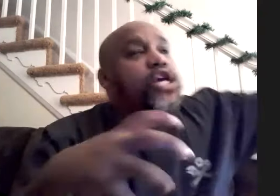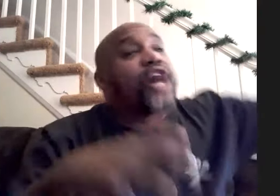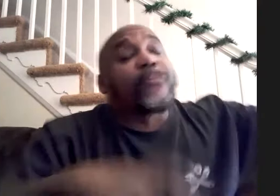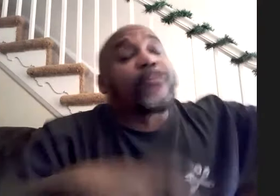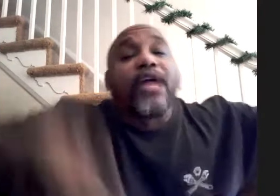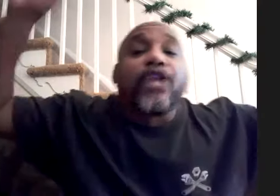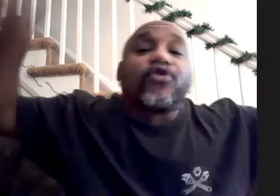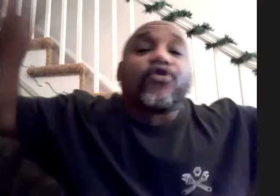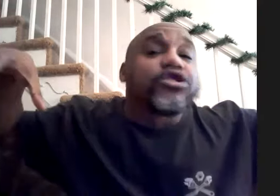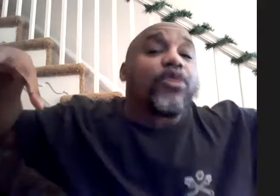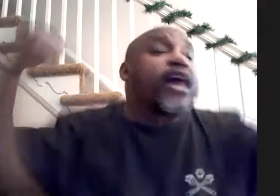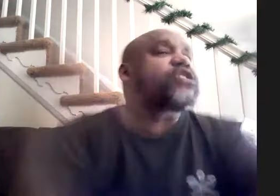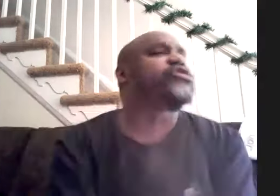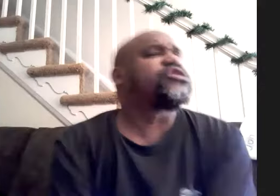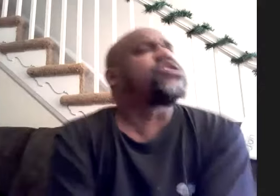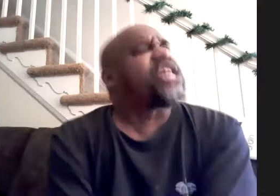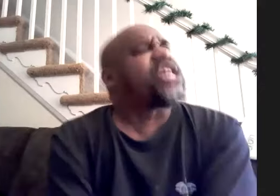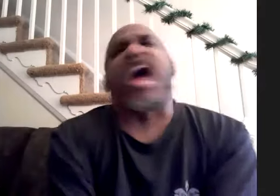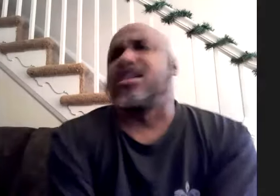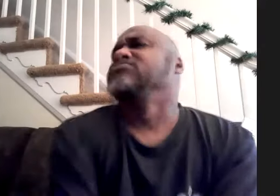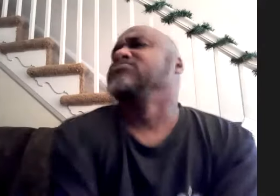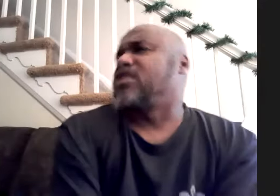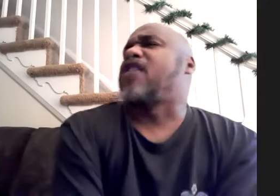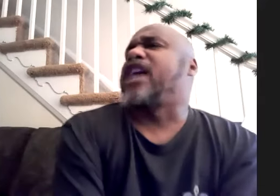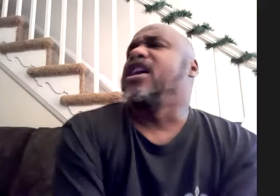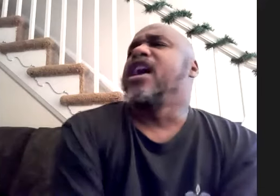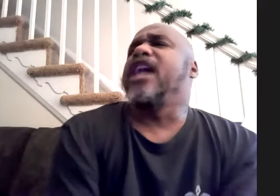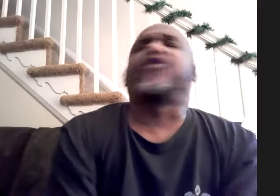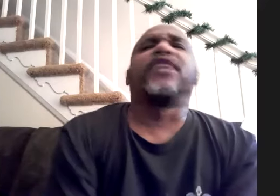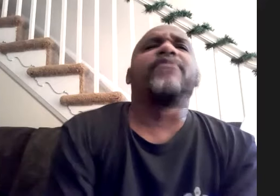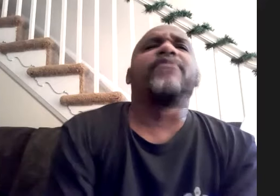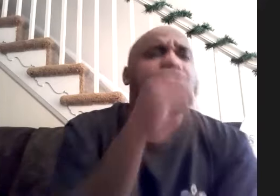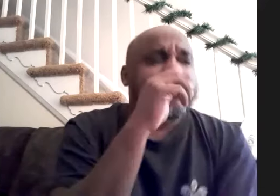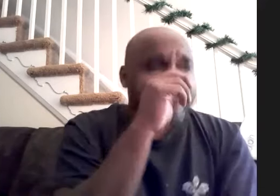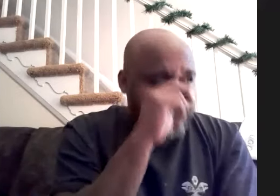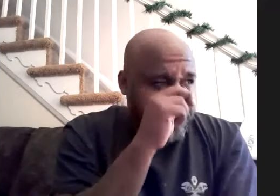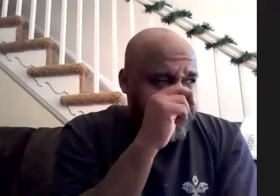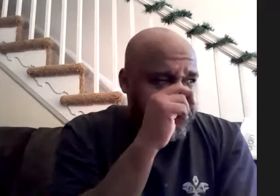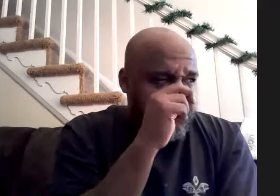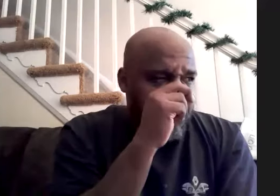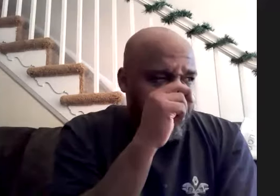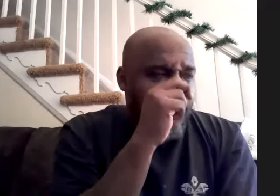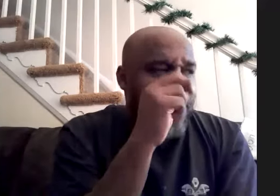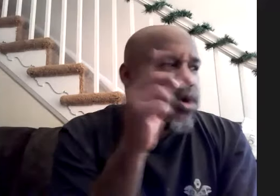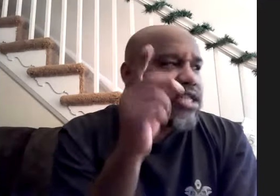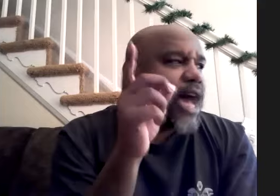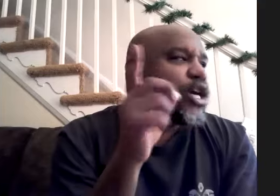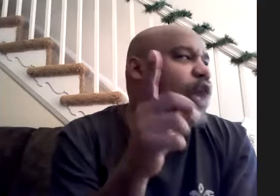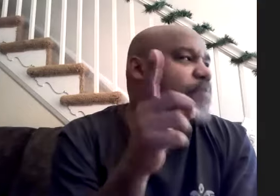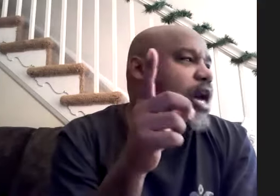in cover playing and original playing so it's like yeah all right and it's funny because i remember one time he called me up